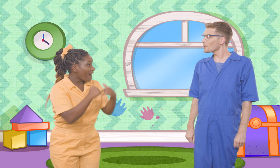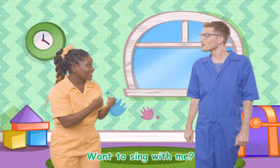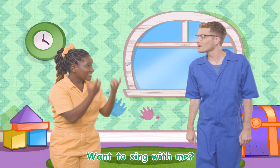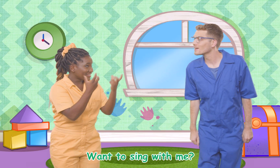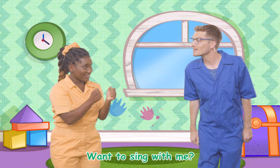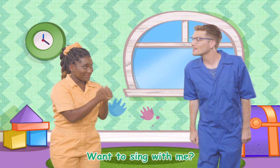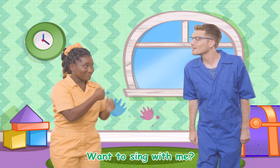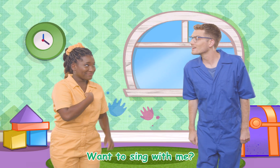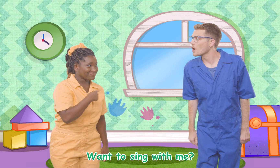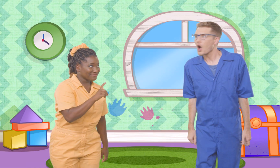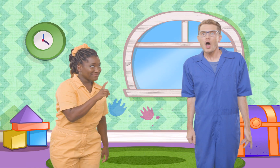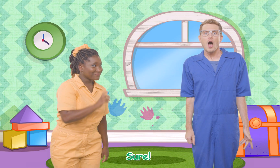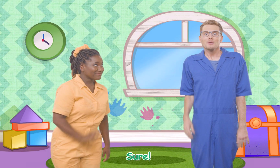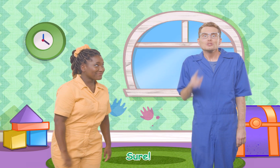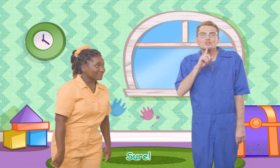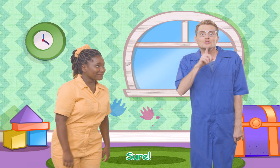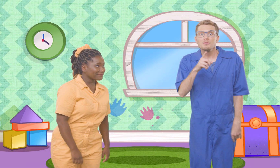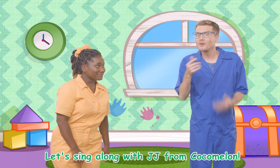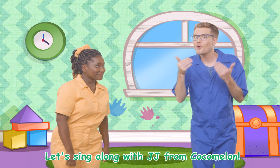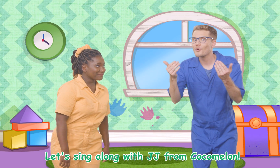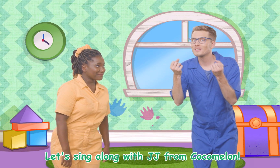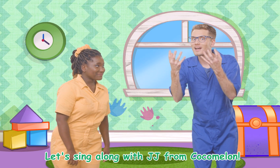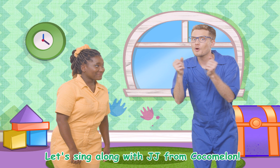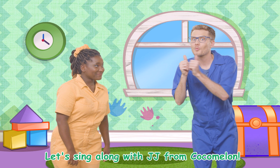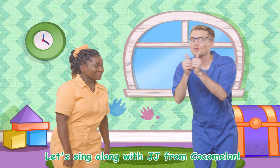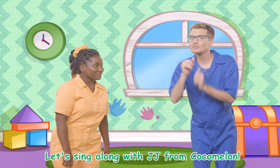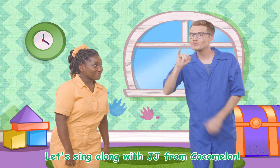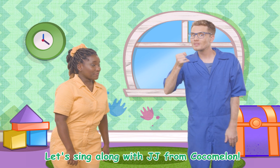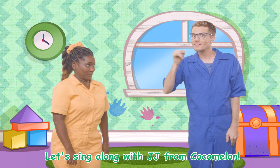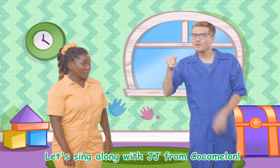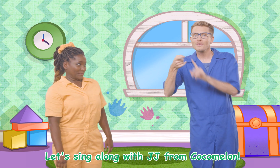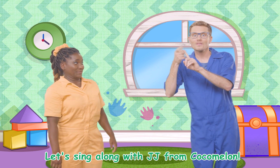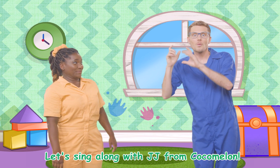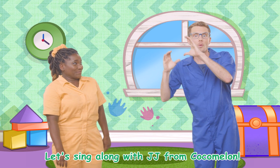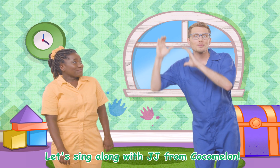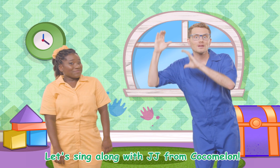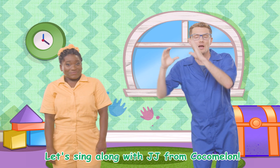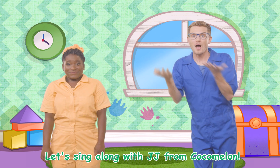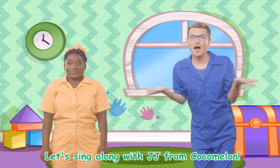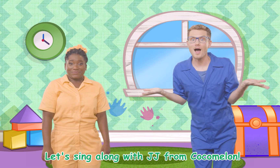Want to sing with me? Sure! Let's sing along with JJ from Cocoa Melon!